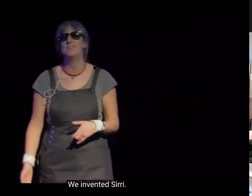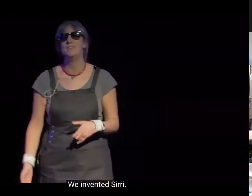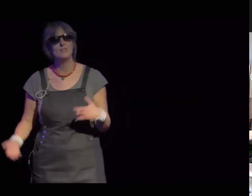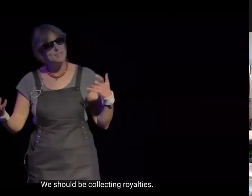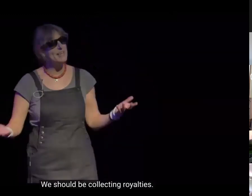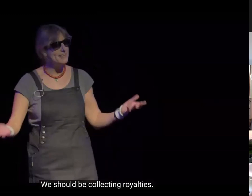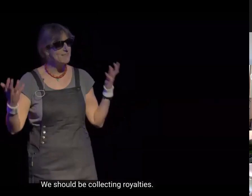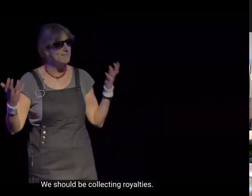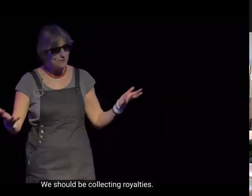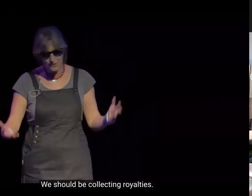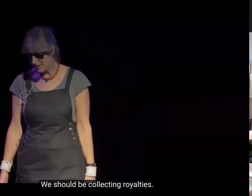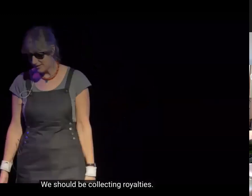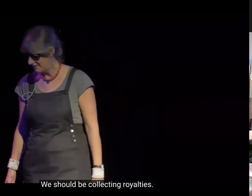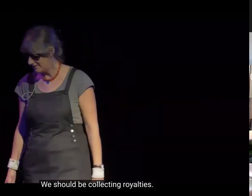We should be collecting royalties. Yes.